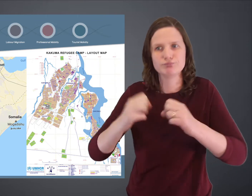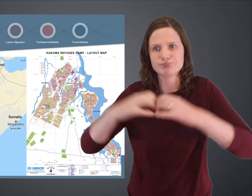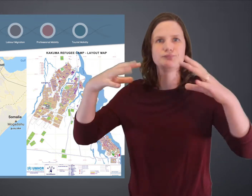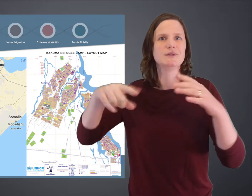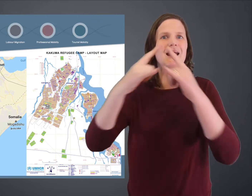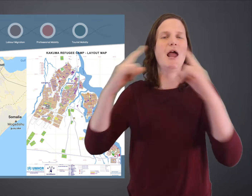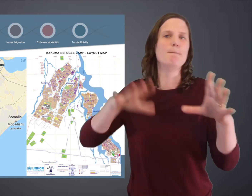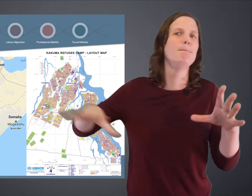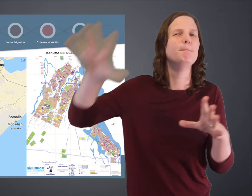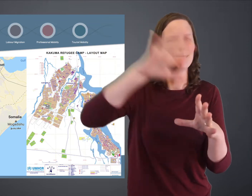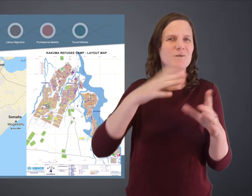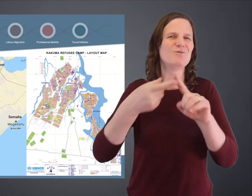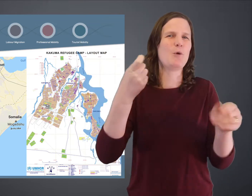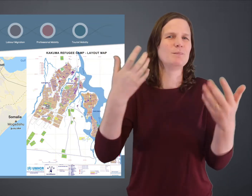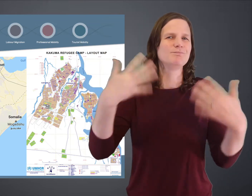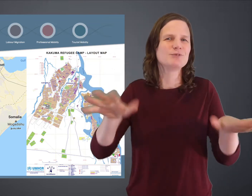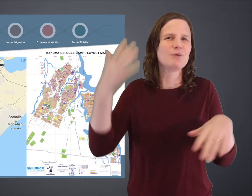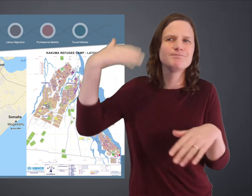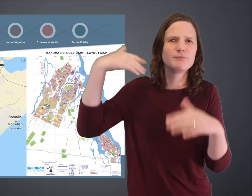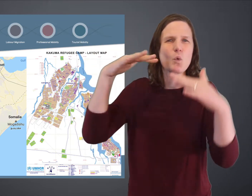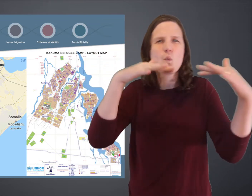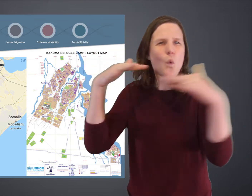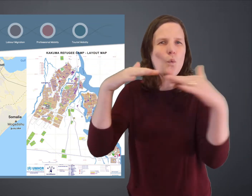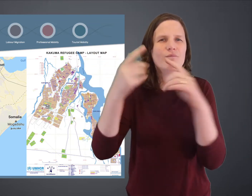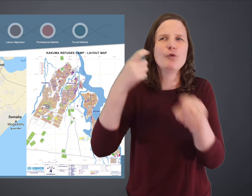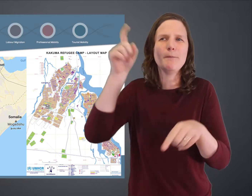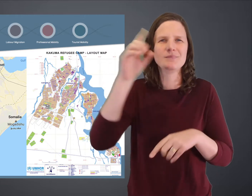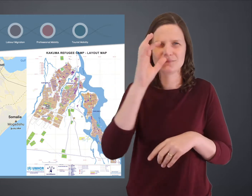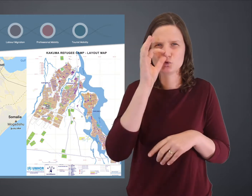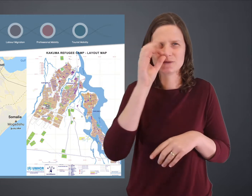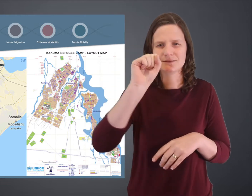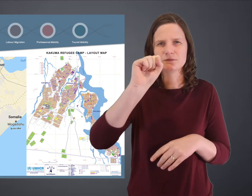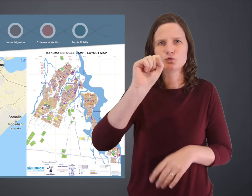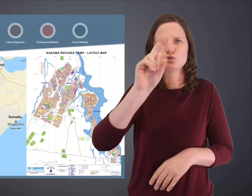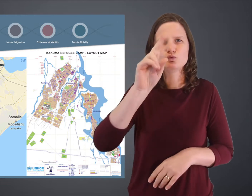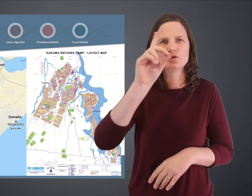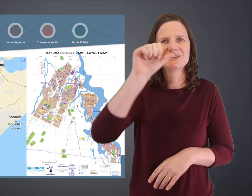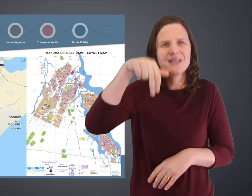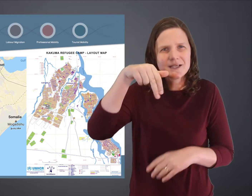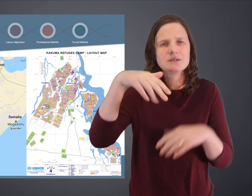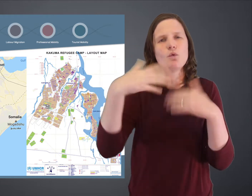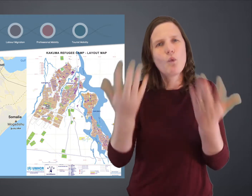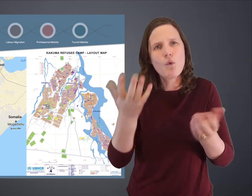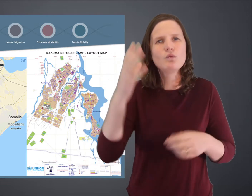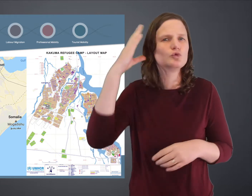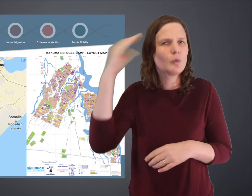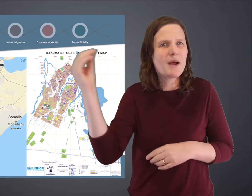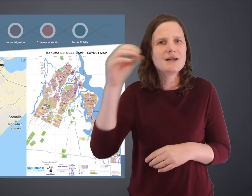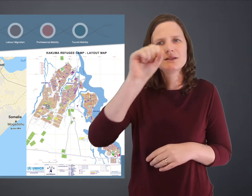as a new refugee camp for the vicinity of the surrounding areas, from countries like Sudan or